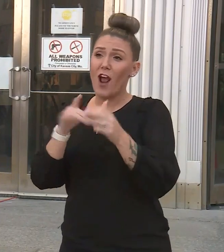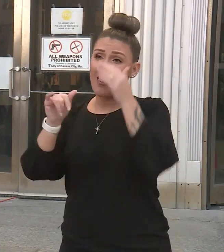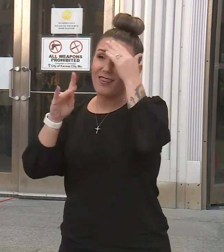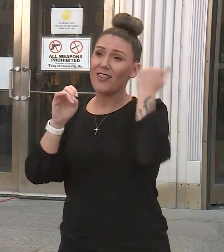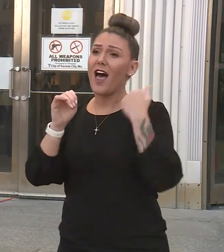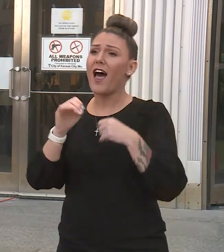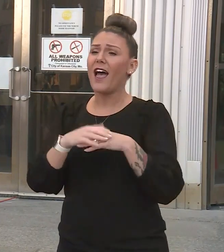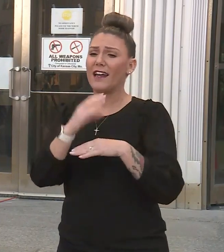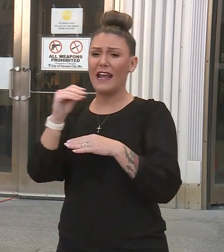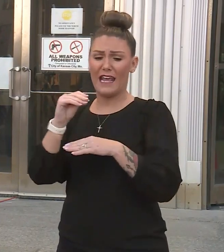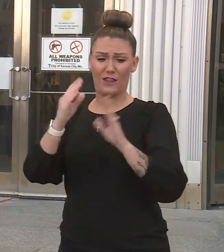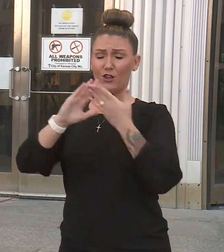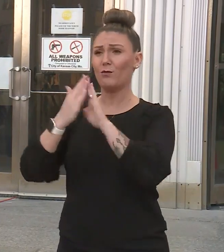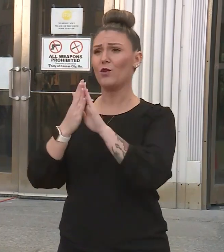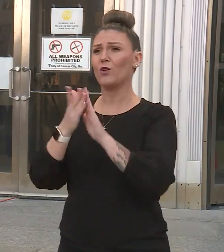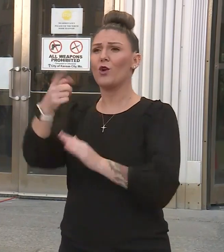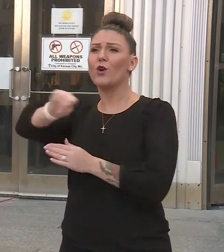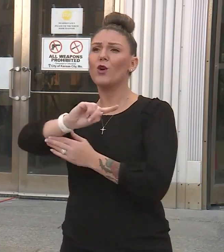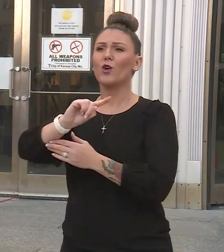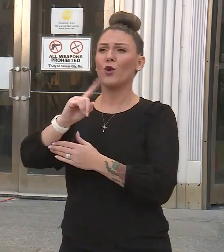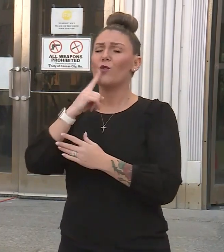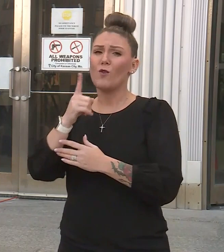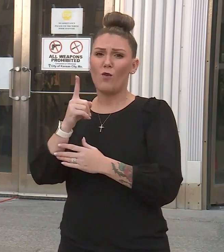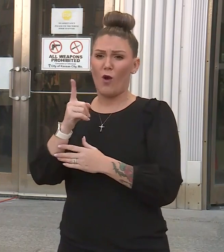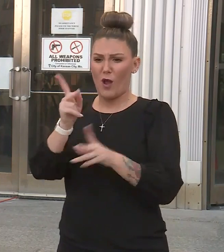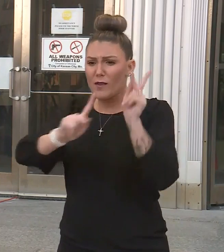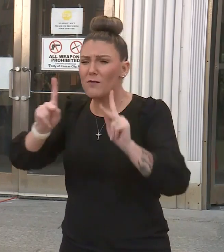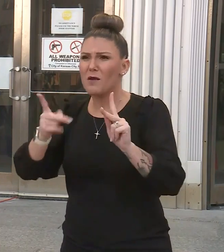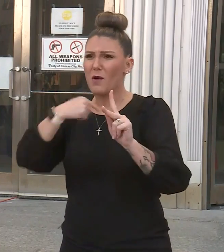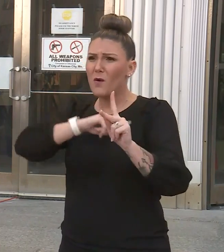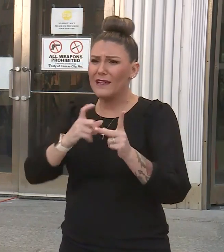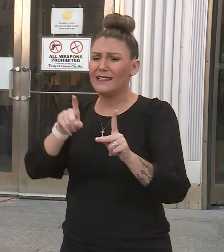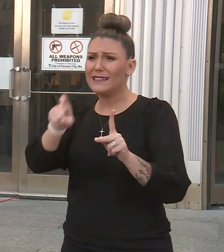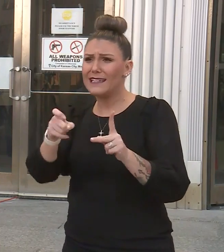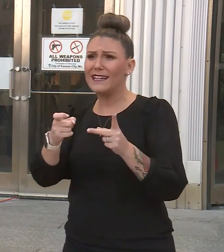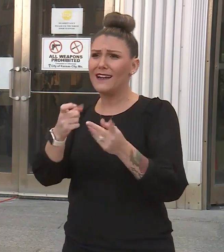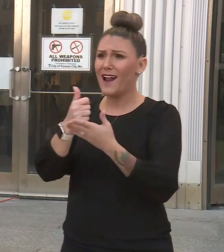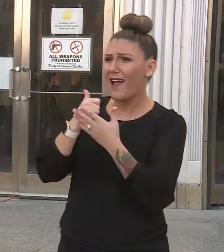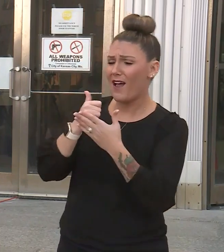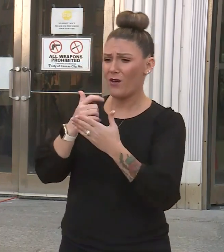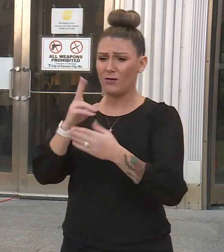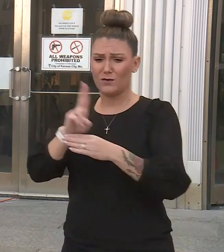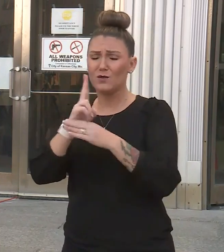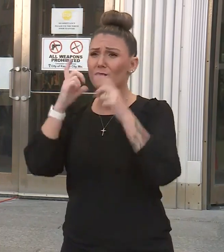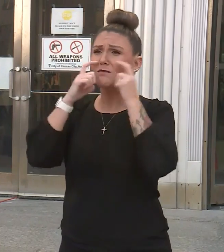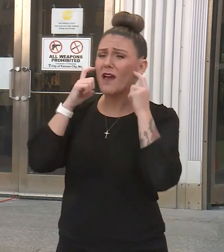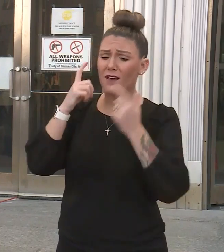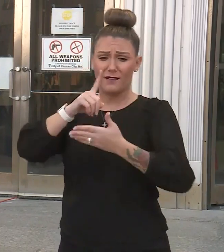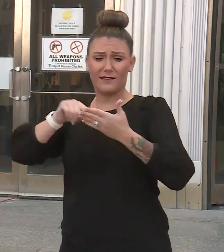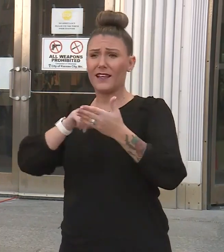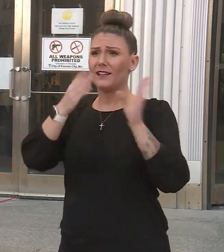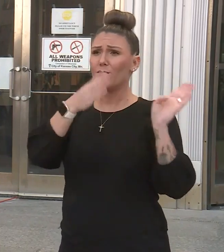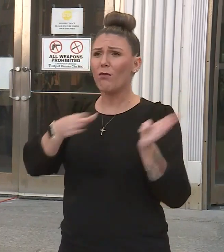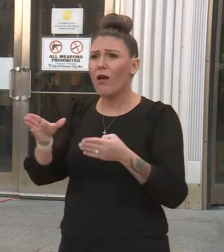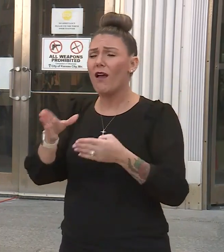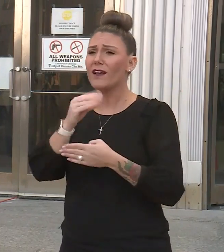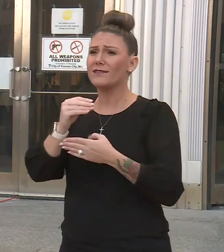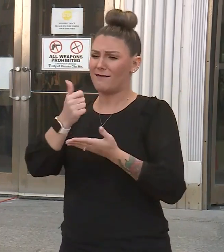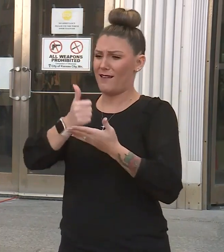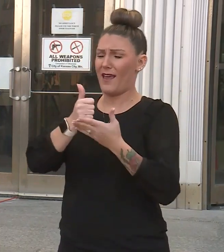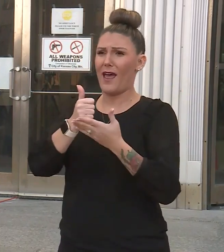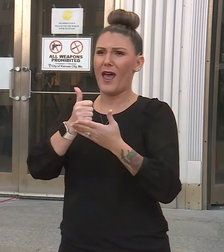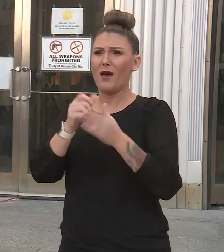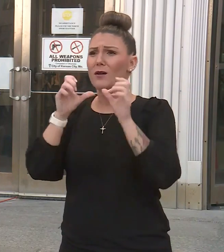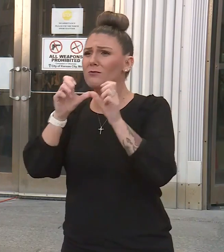you guys now are the front line. We ask you guys for your help. Wear your masks, cancel your plans, and help us maintain